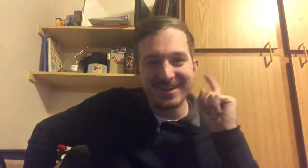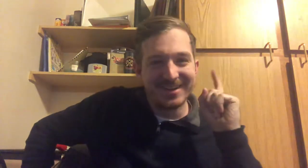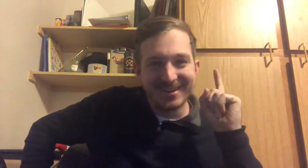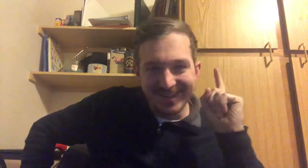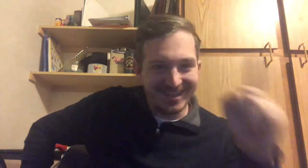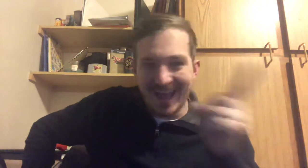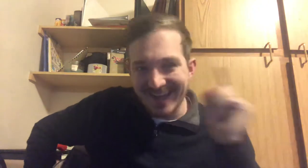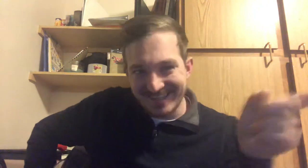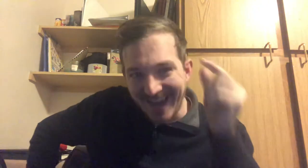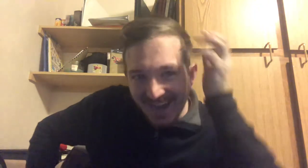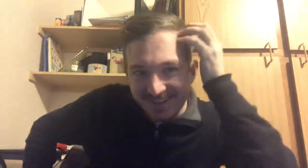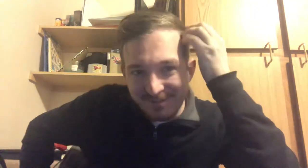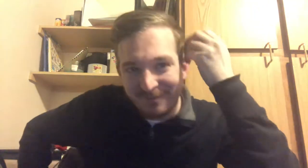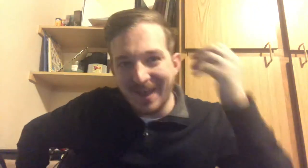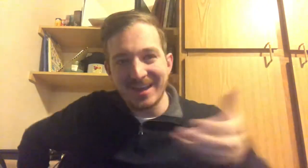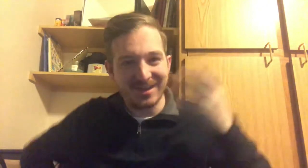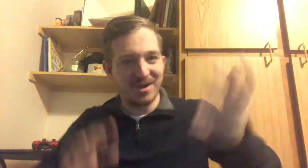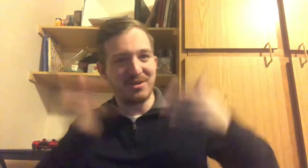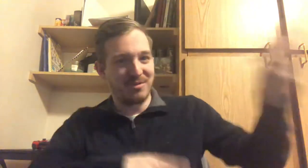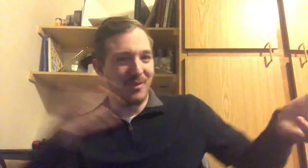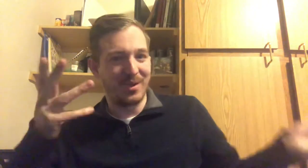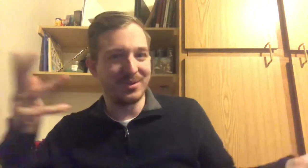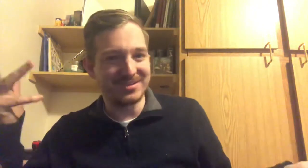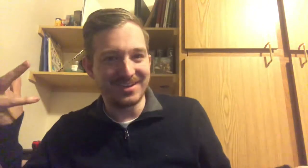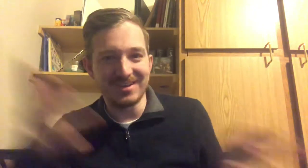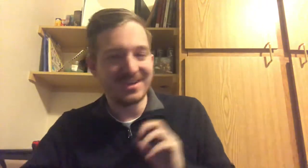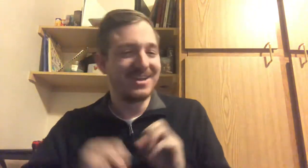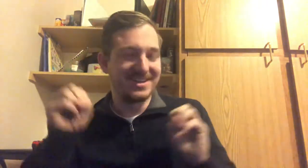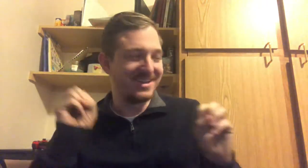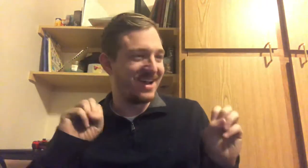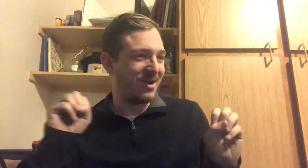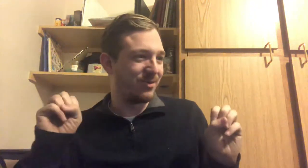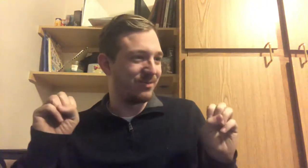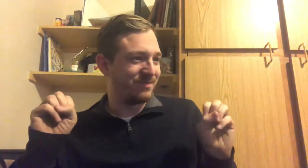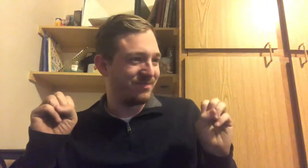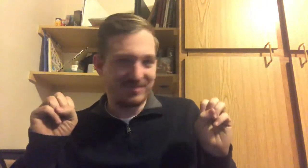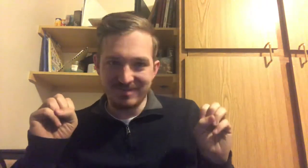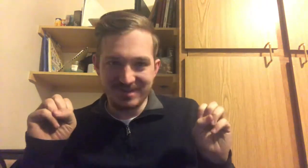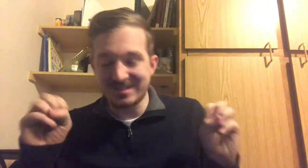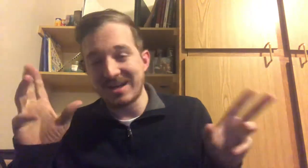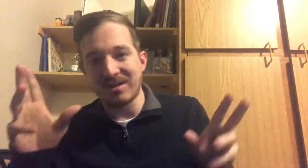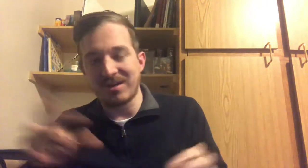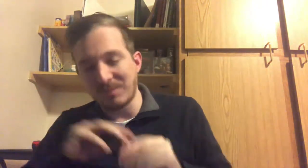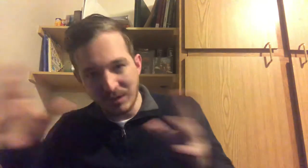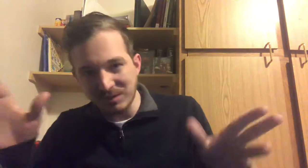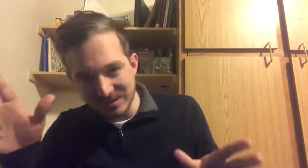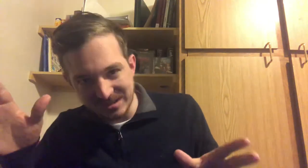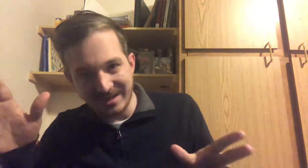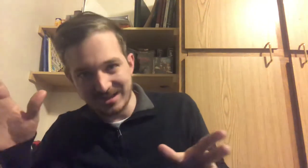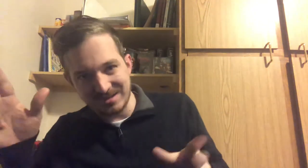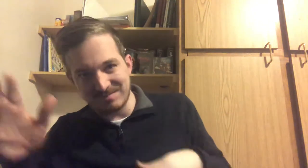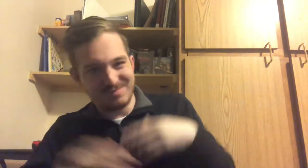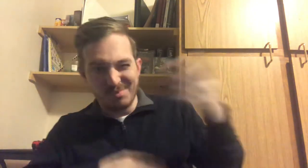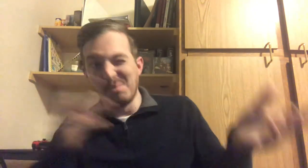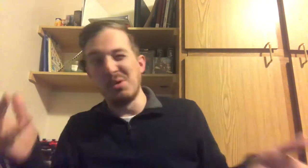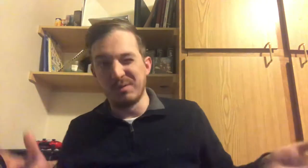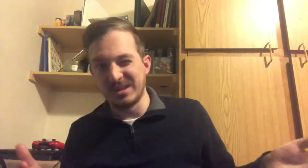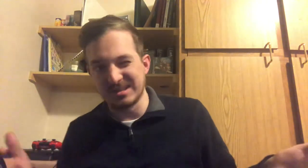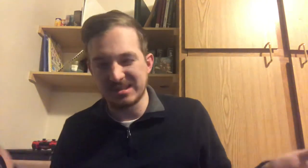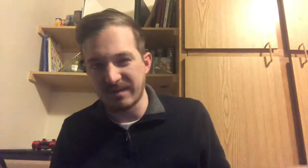like, act fake under royalty. Now, the stereotype, the one you would see, like, in movies and stuff